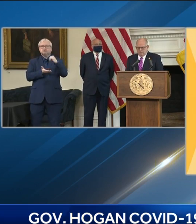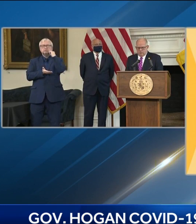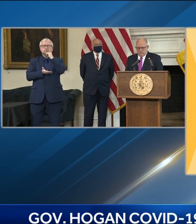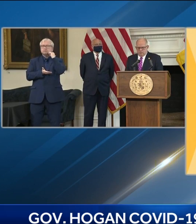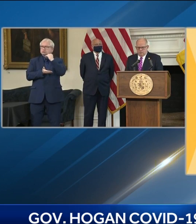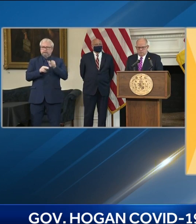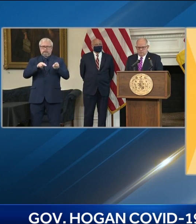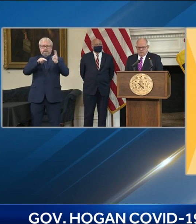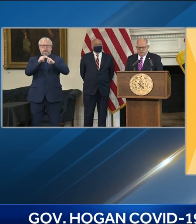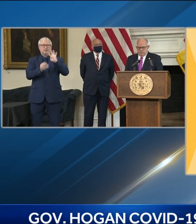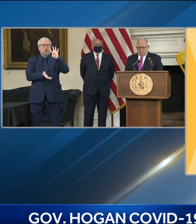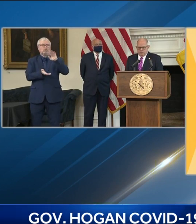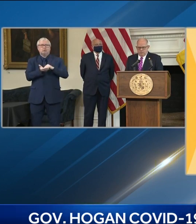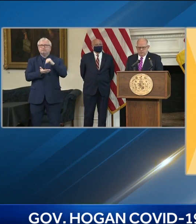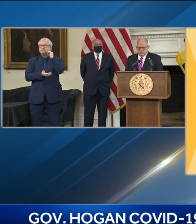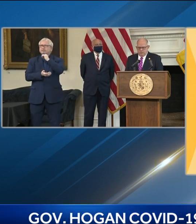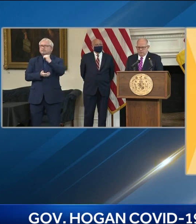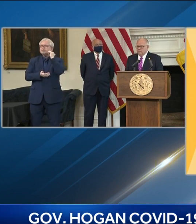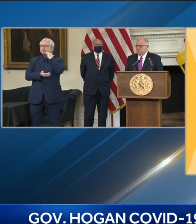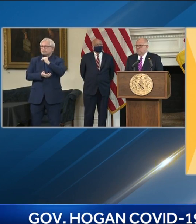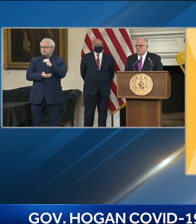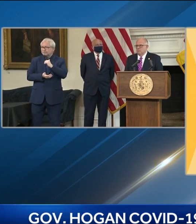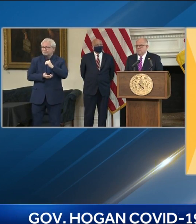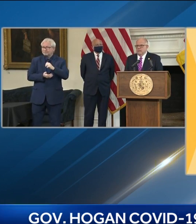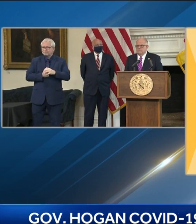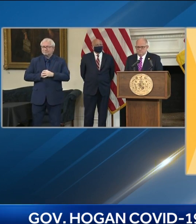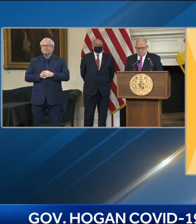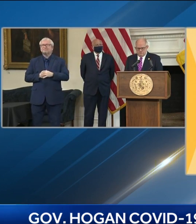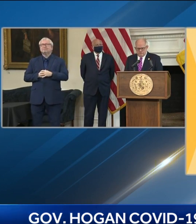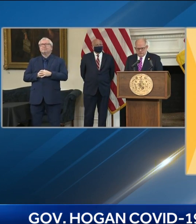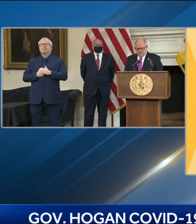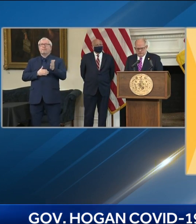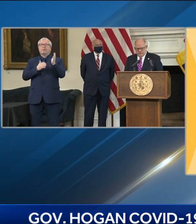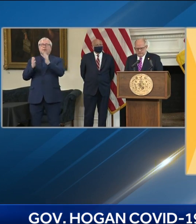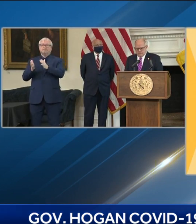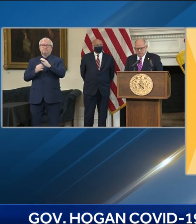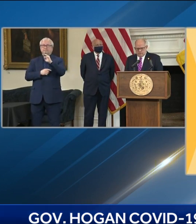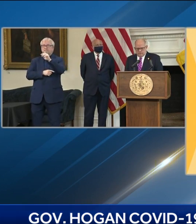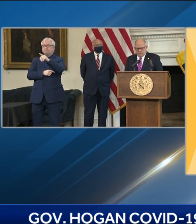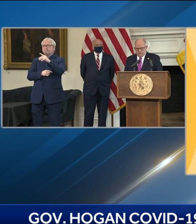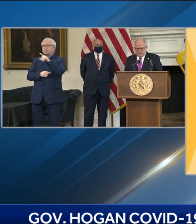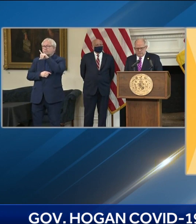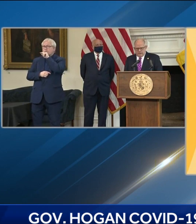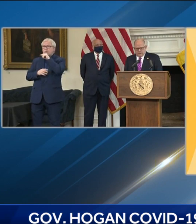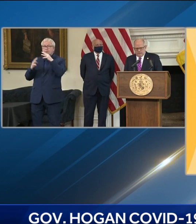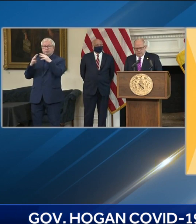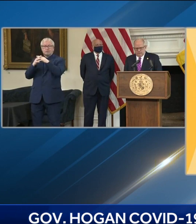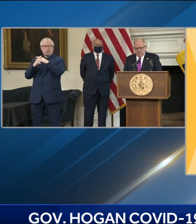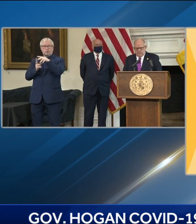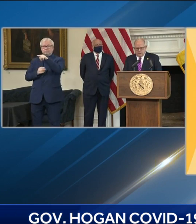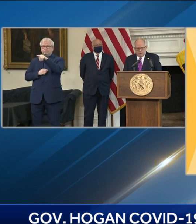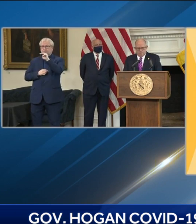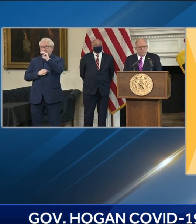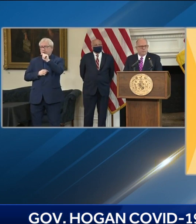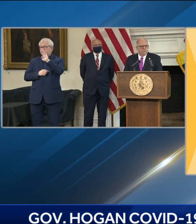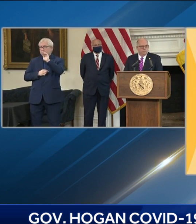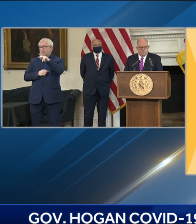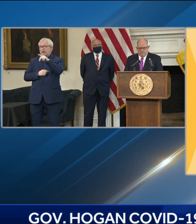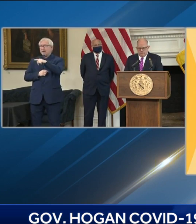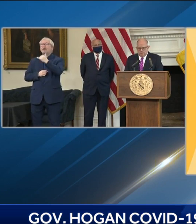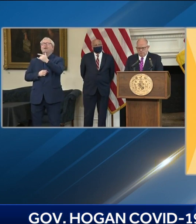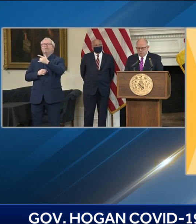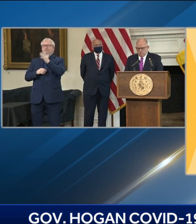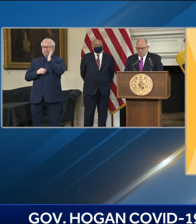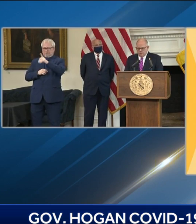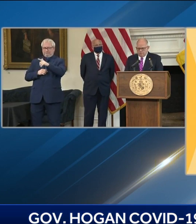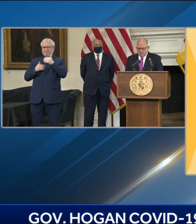ramp up ahead of schedule this week to doing 2,000 shots per day. With the M&T Bank site now operational,